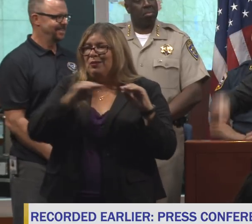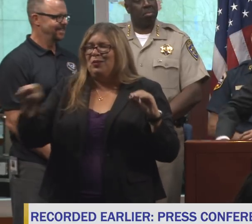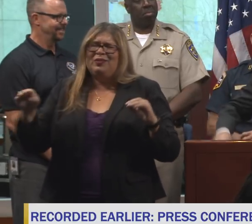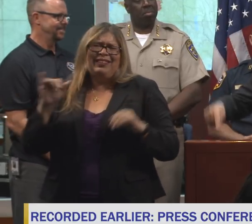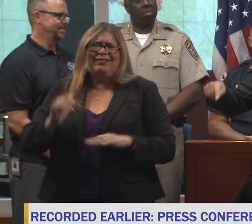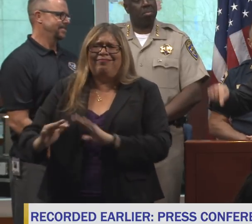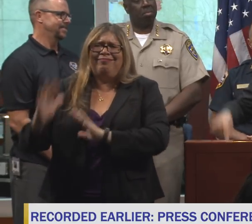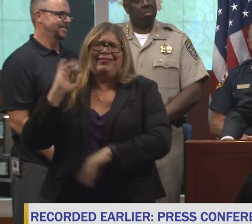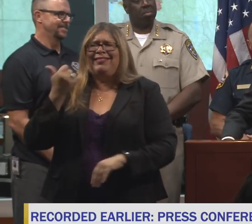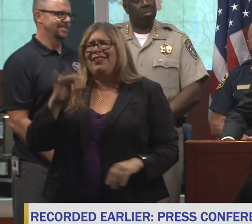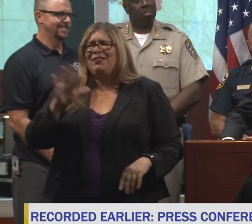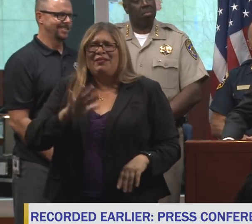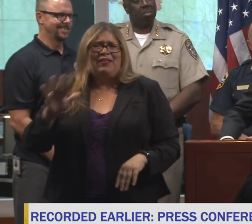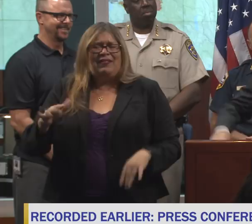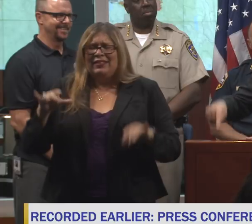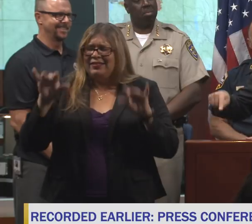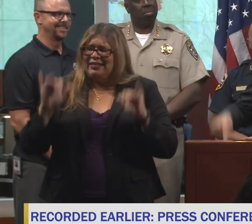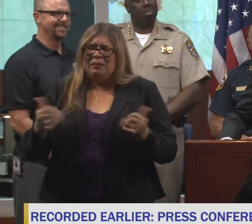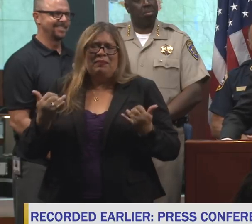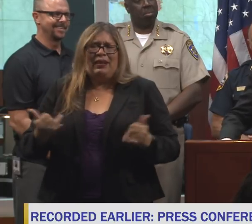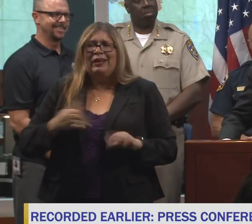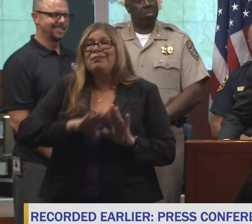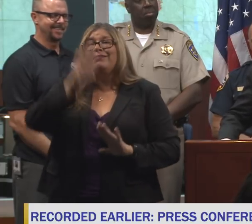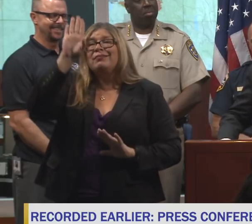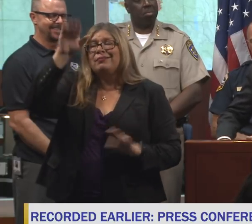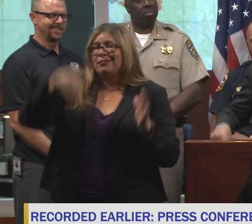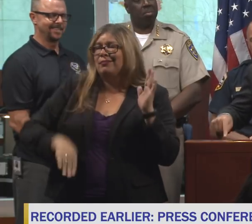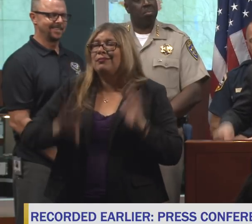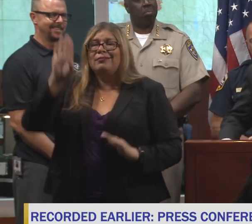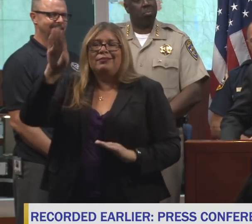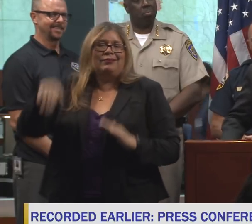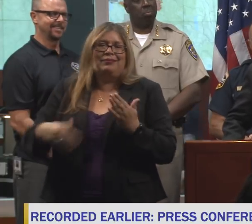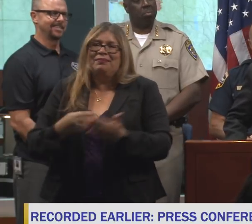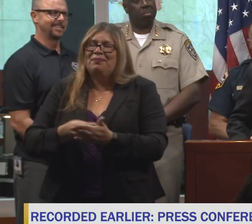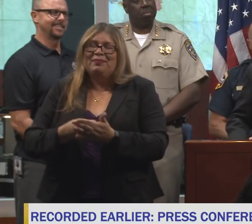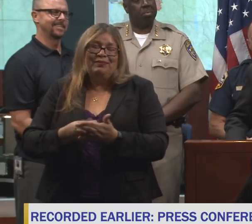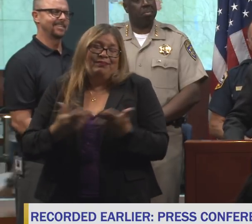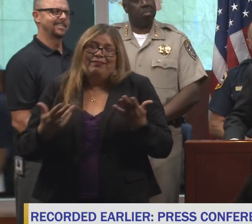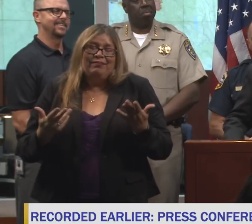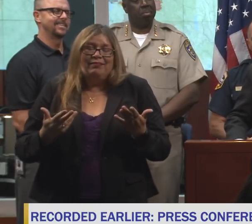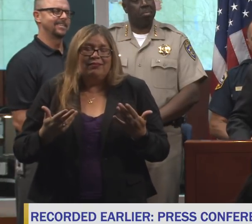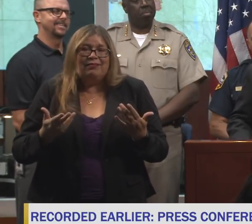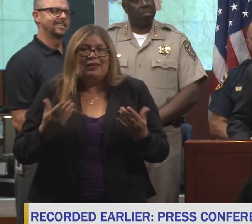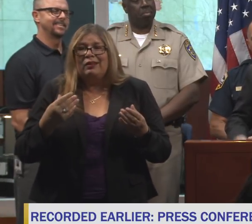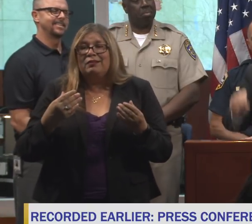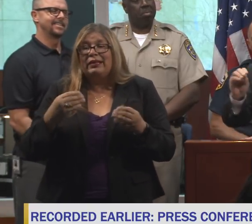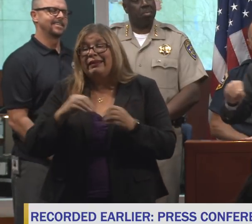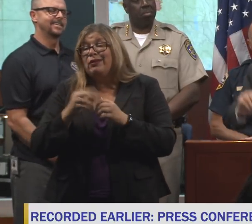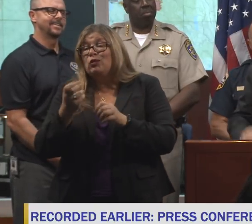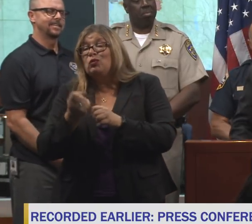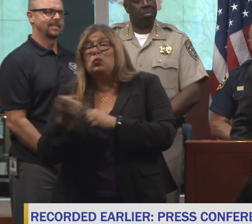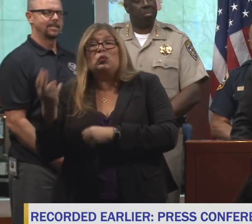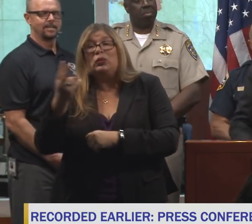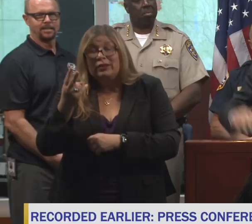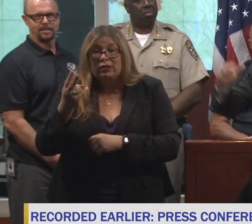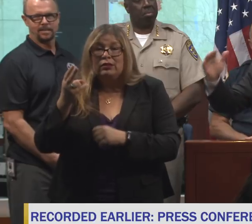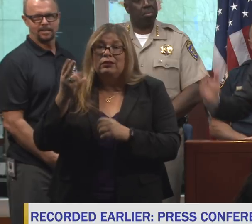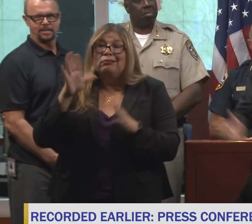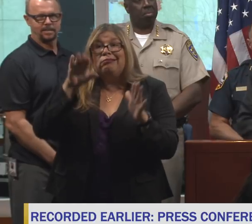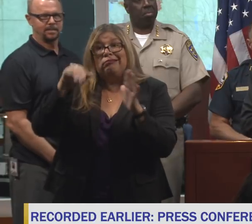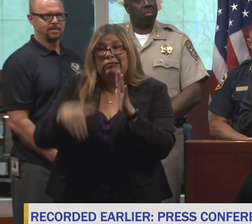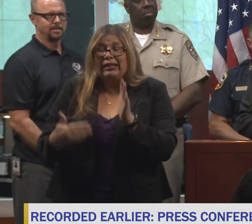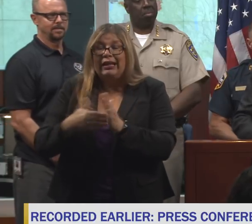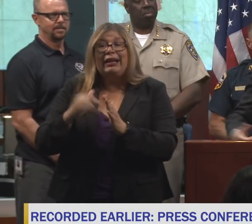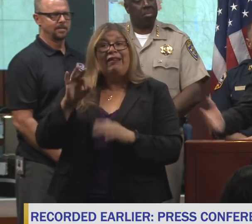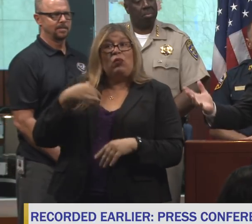up and down is still with us. It's going to happen. And I would say no more than two years if we're lucky. And then